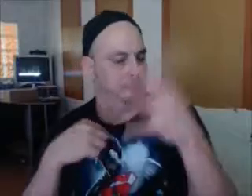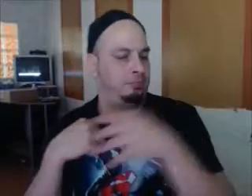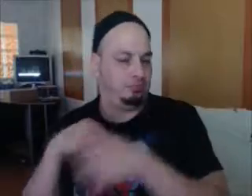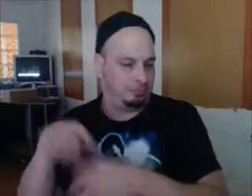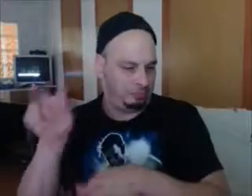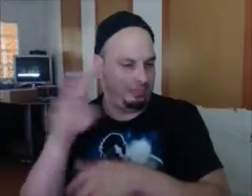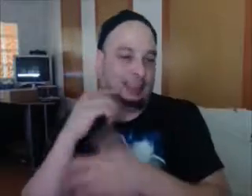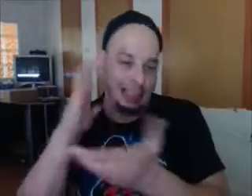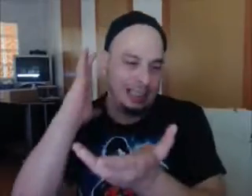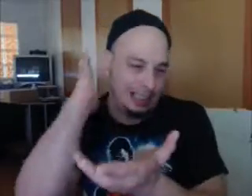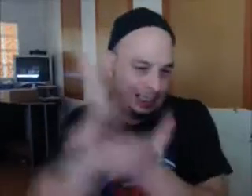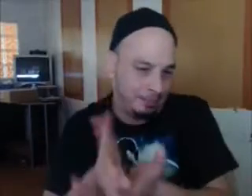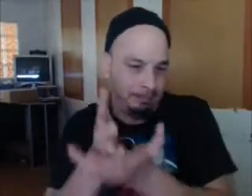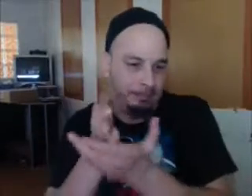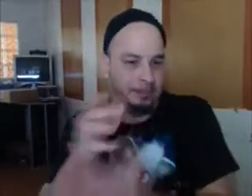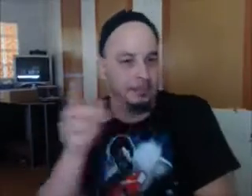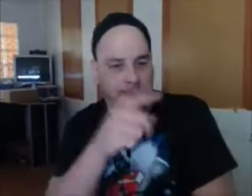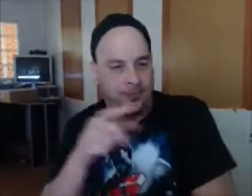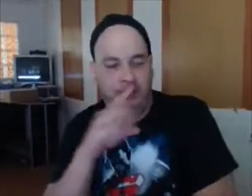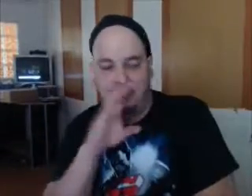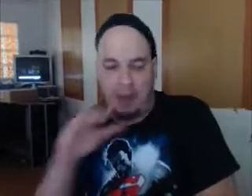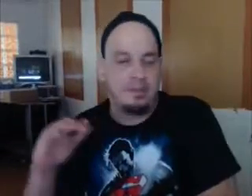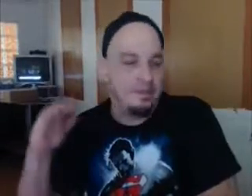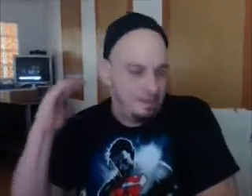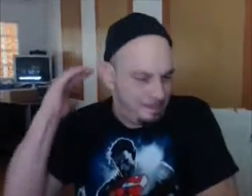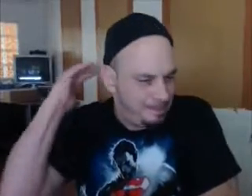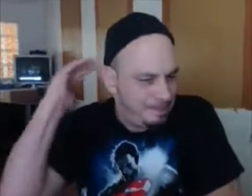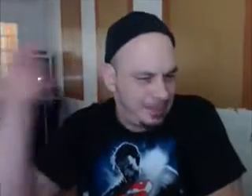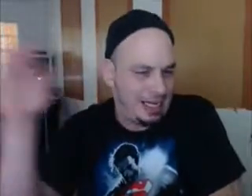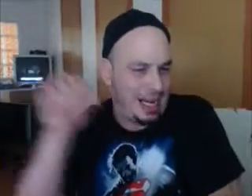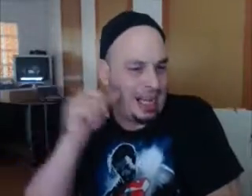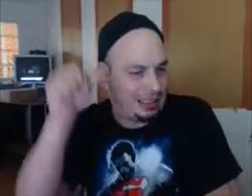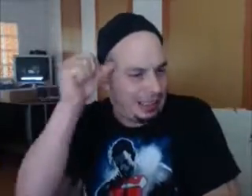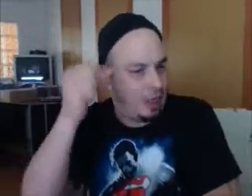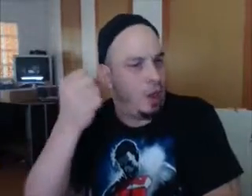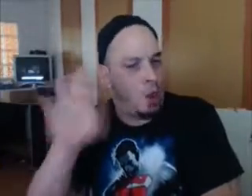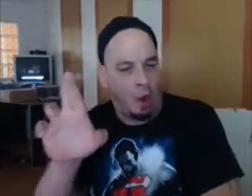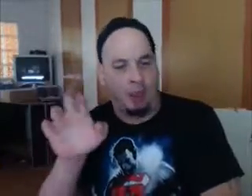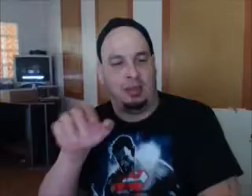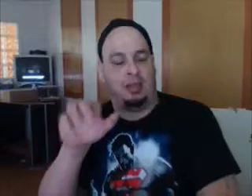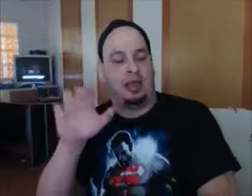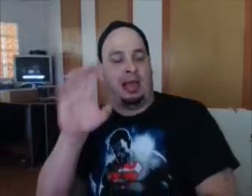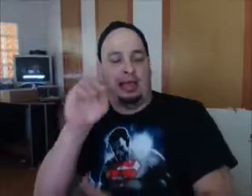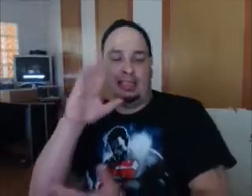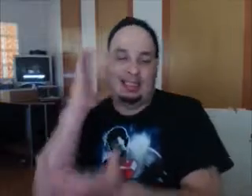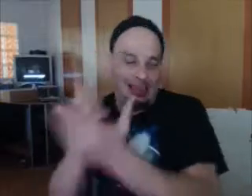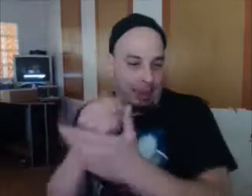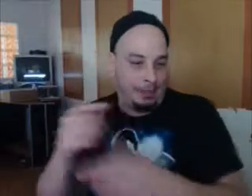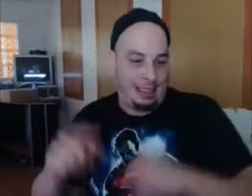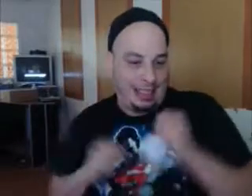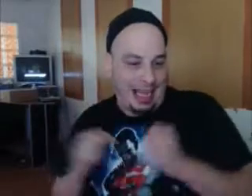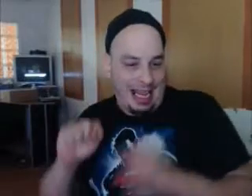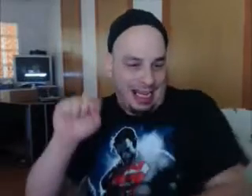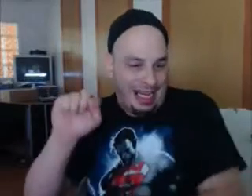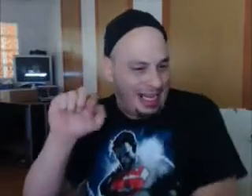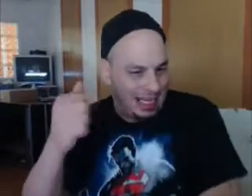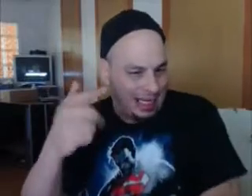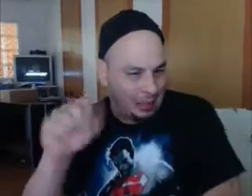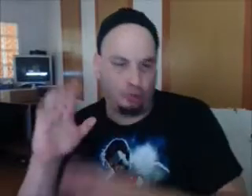declaring bankruptcy. Coffee Hollow is live in Detroit. And I see the governor and the city's emergency managers sitting there